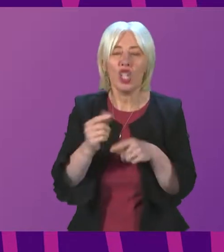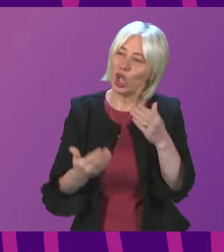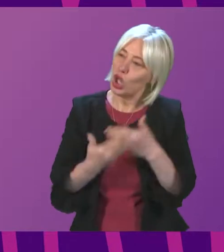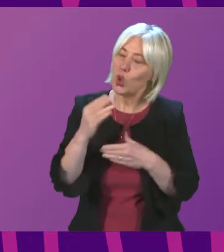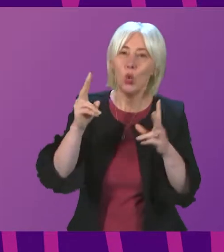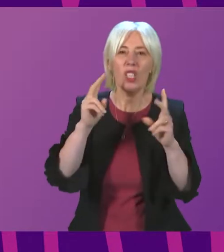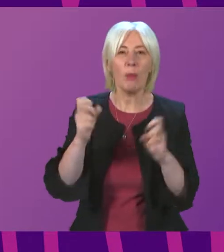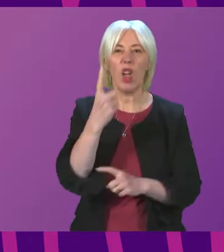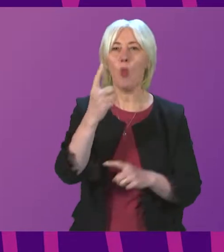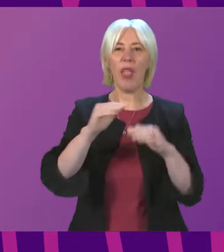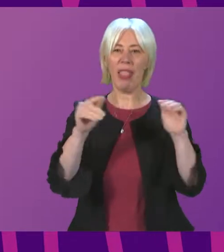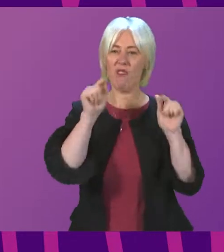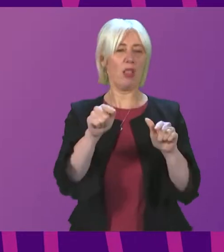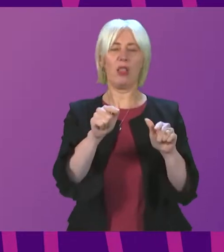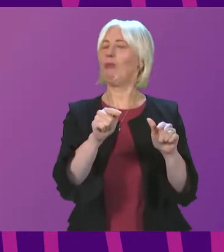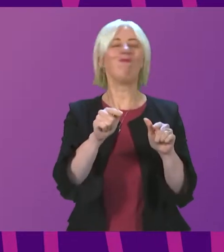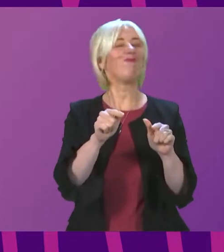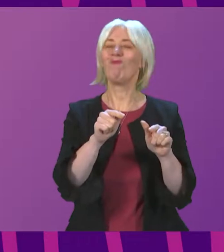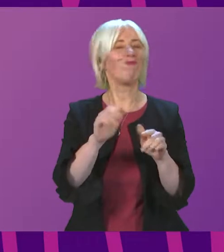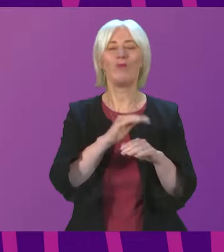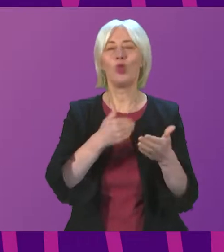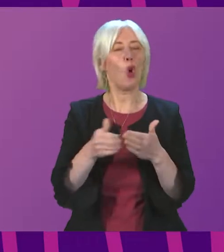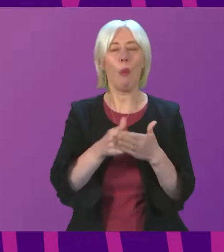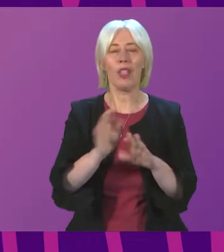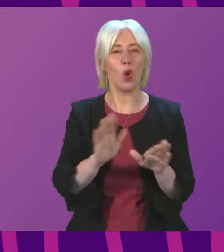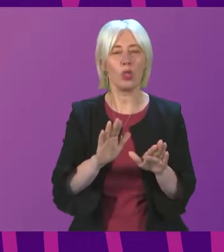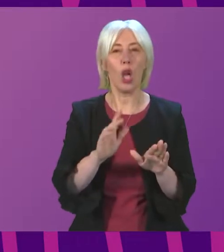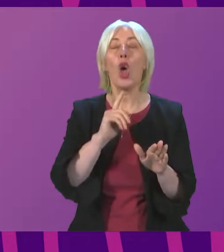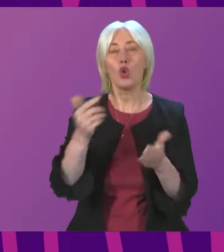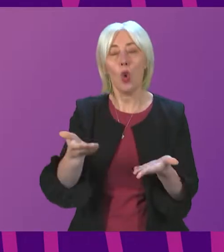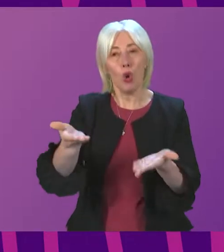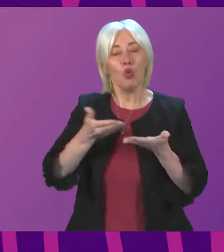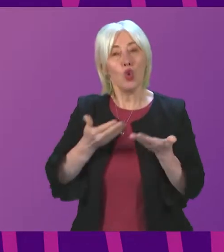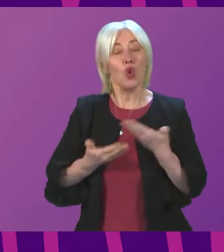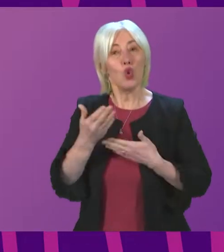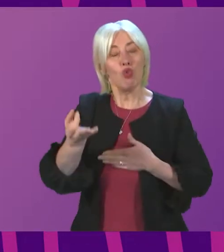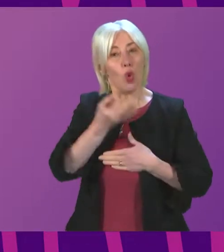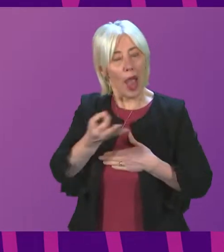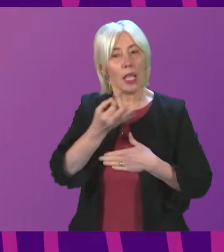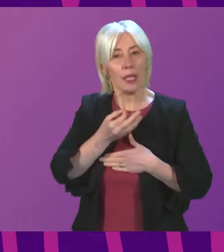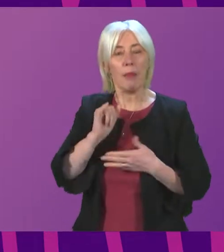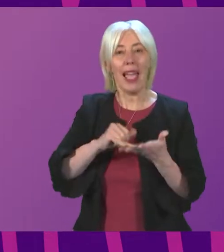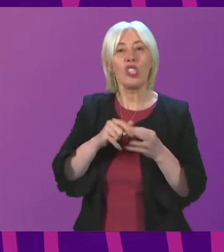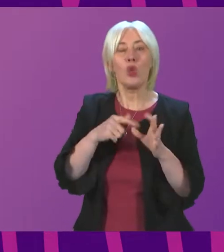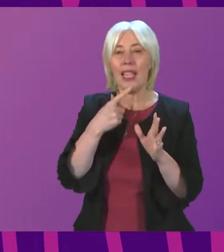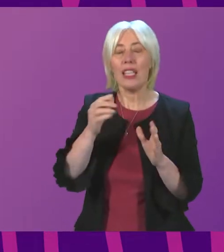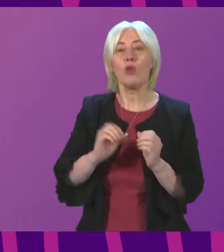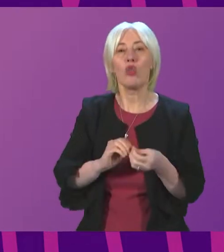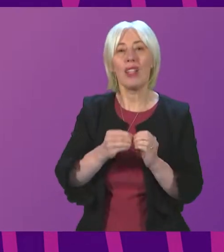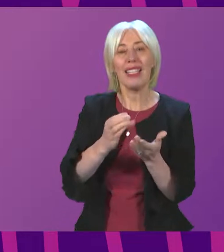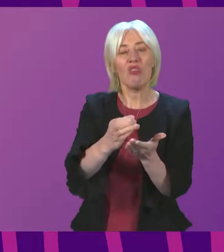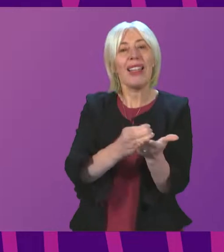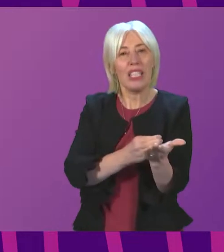at just one level to ensure a fair appraisal of new requests sqa advises that it has developed criteria